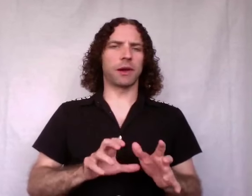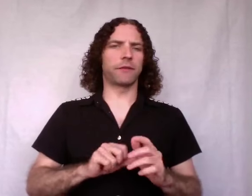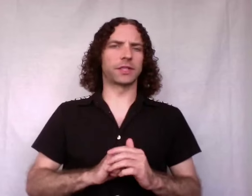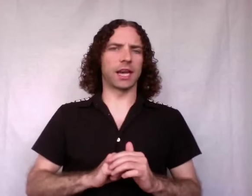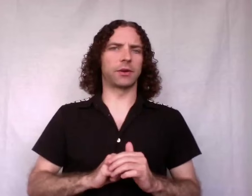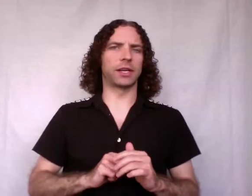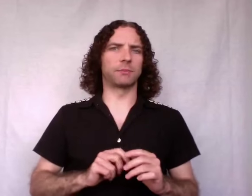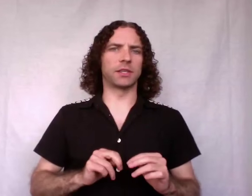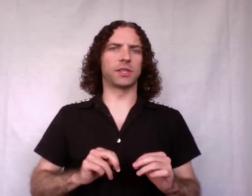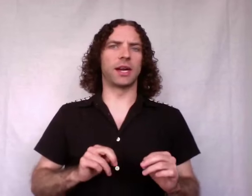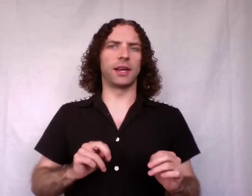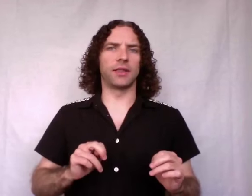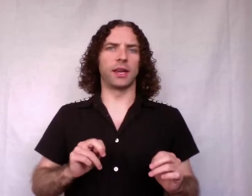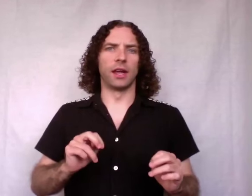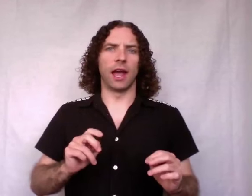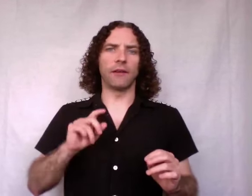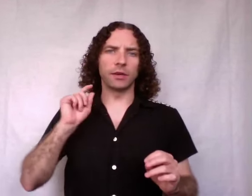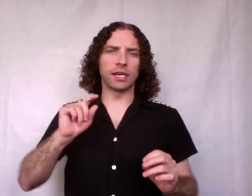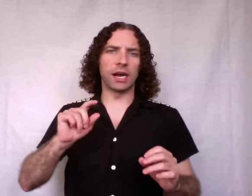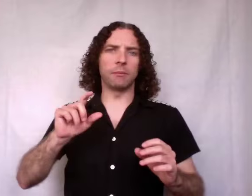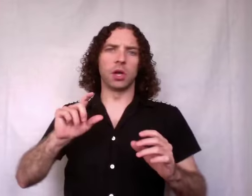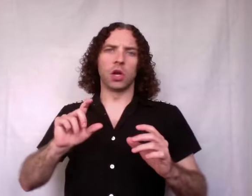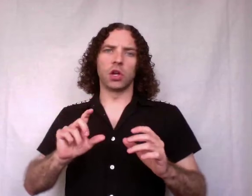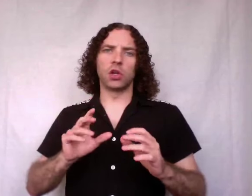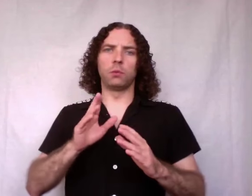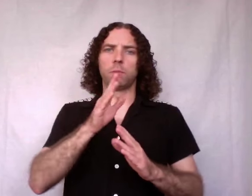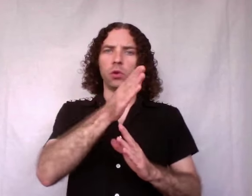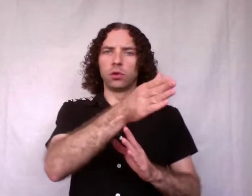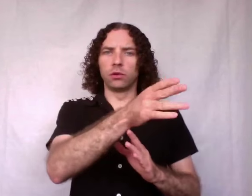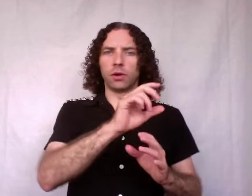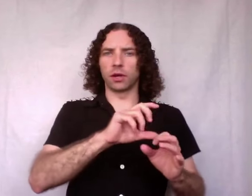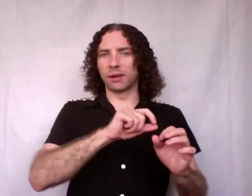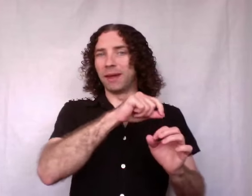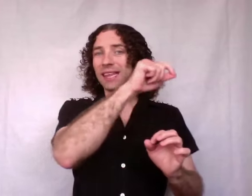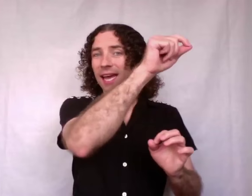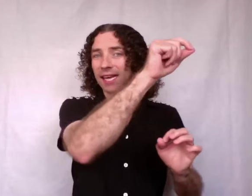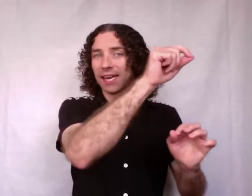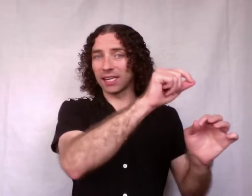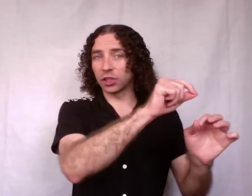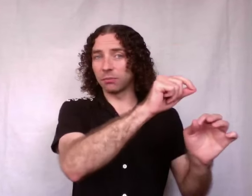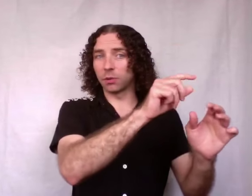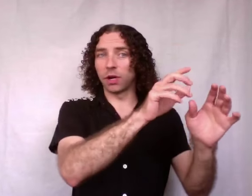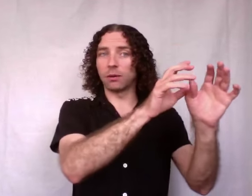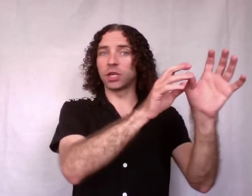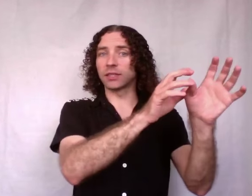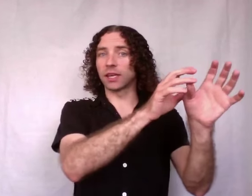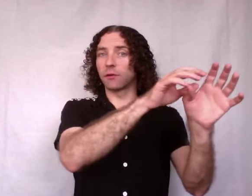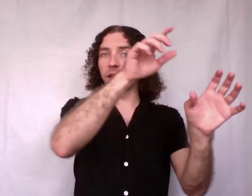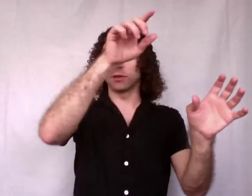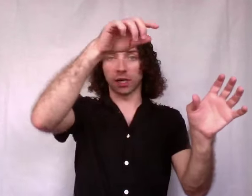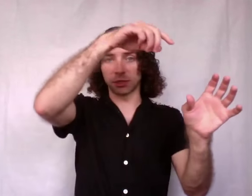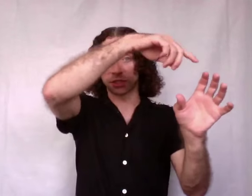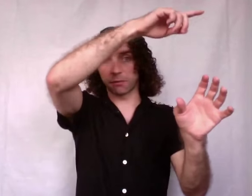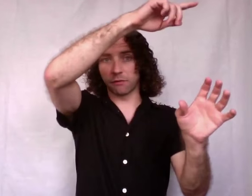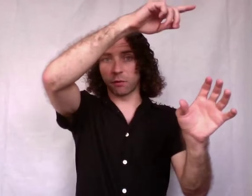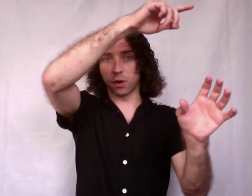reference counting is basically the idea that every time you can make that connection between objects, like we had those objects like before,